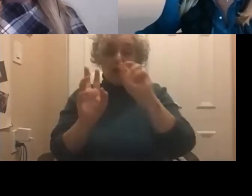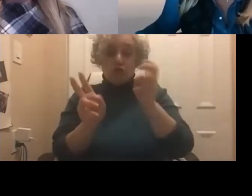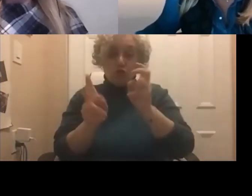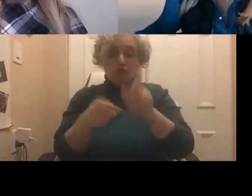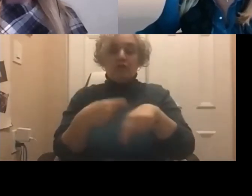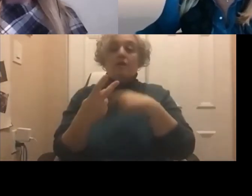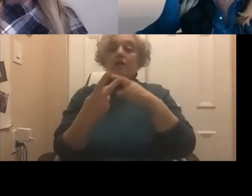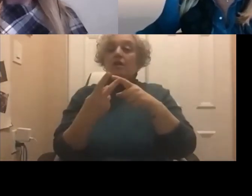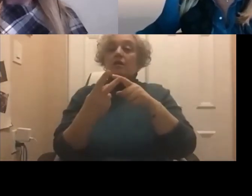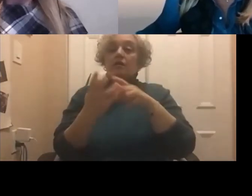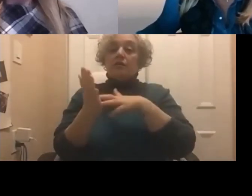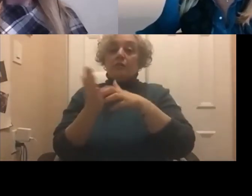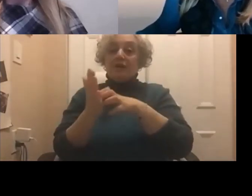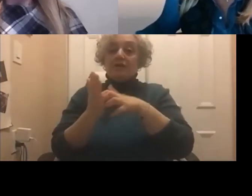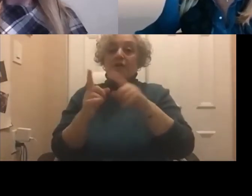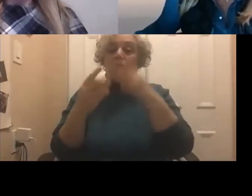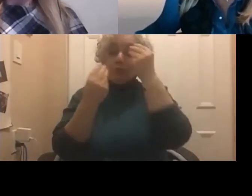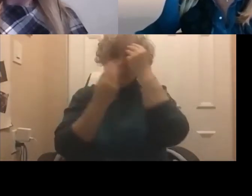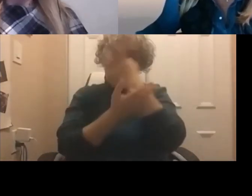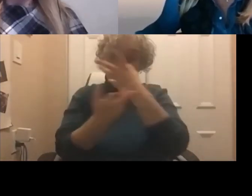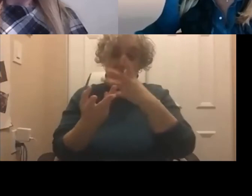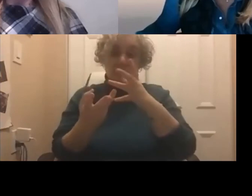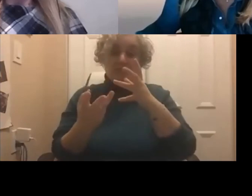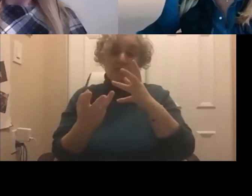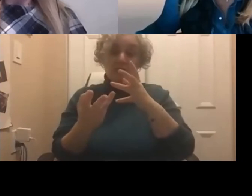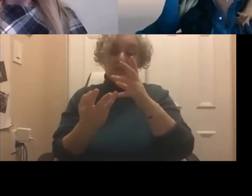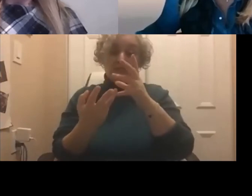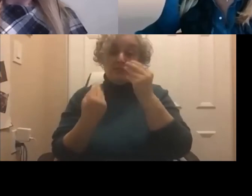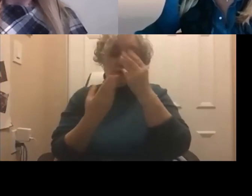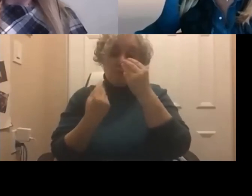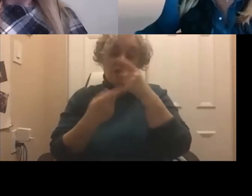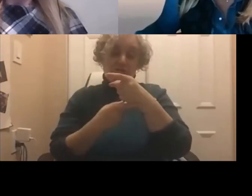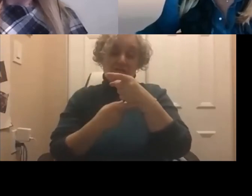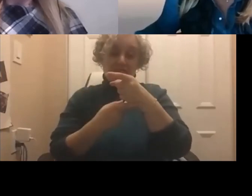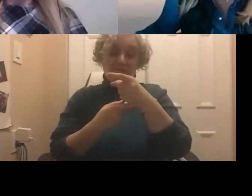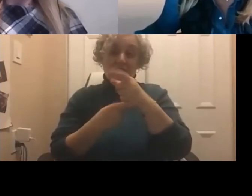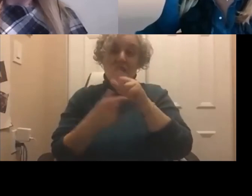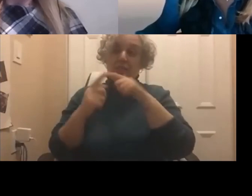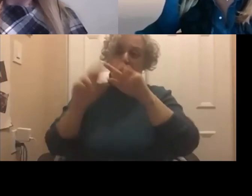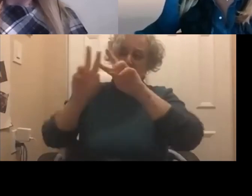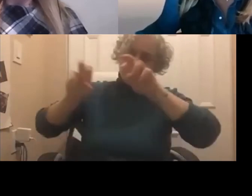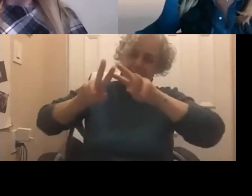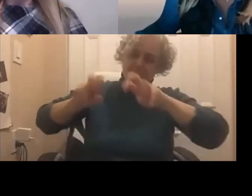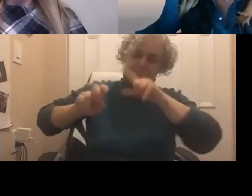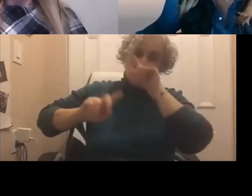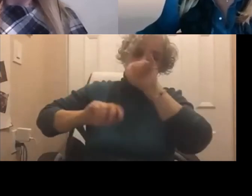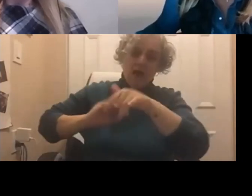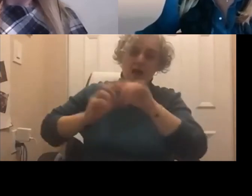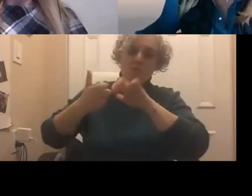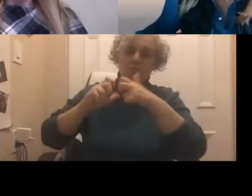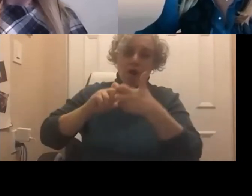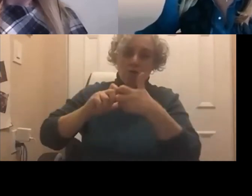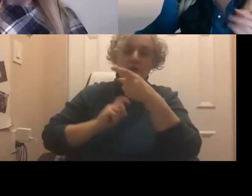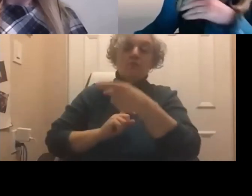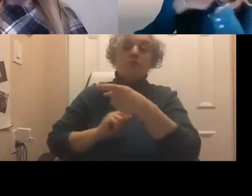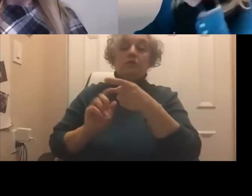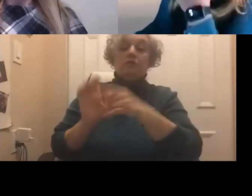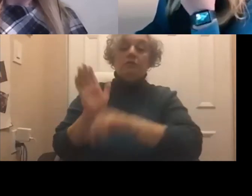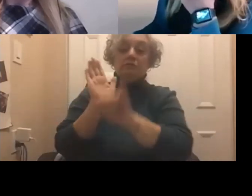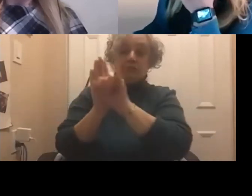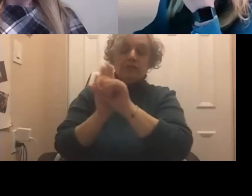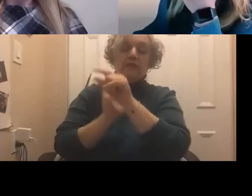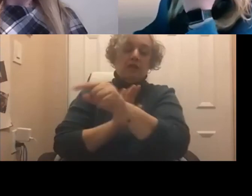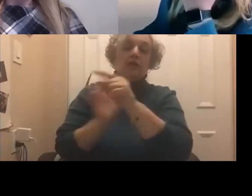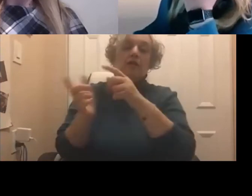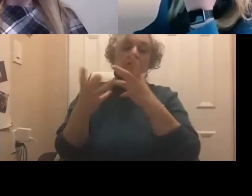the data economy. If we crack that nut, and you have to in order to have more